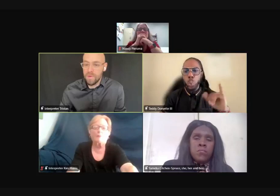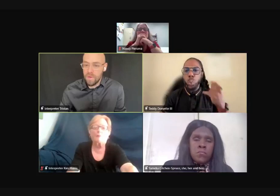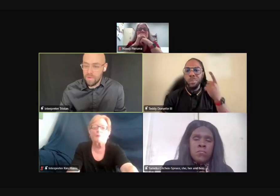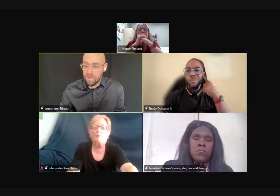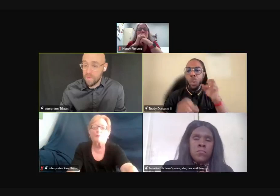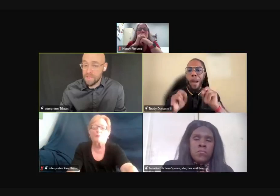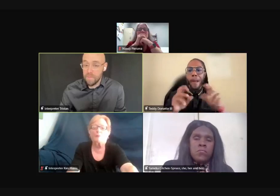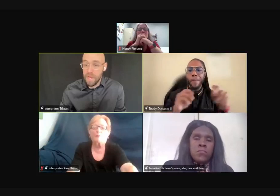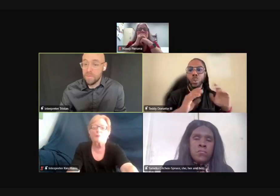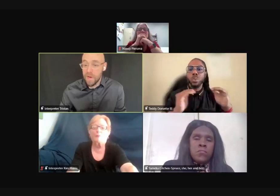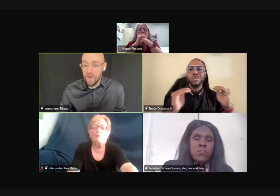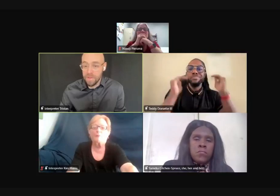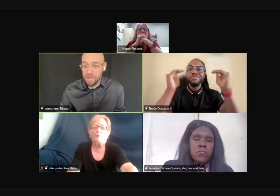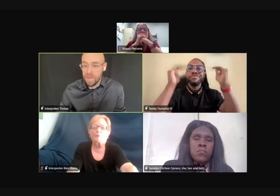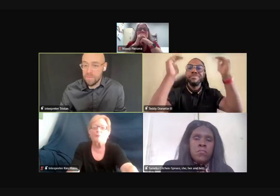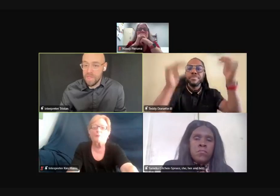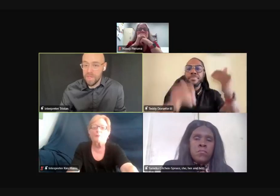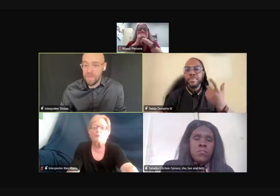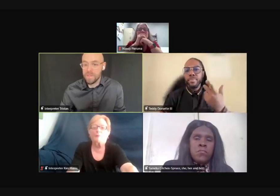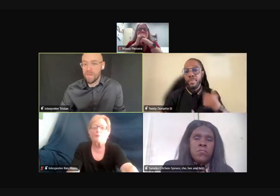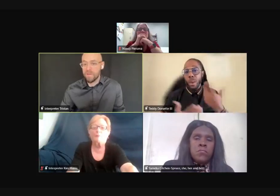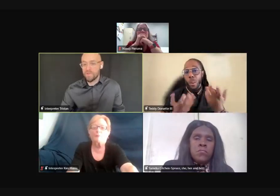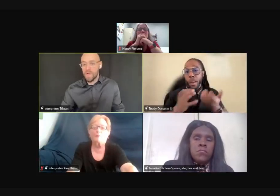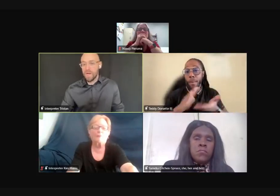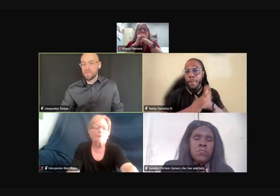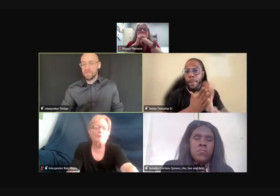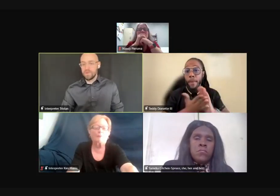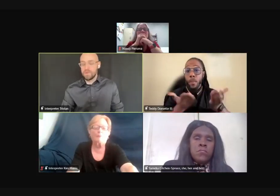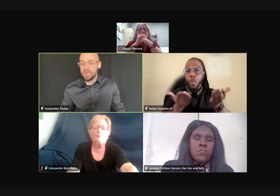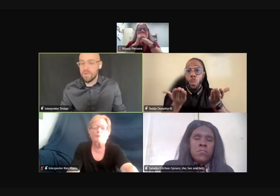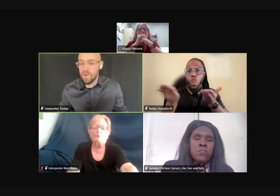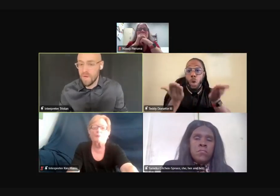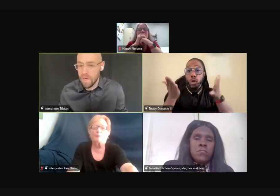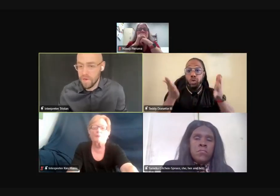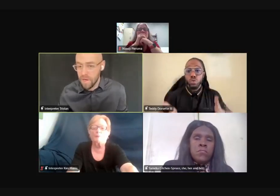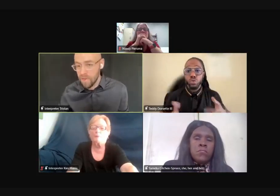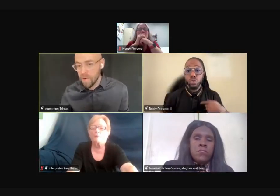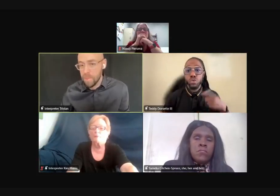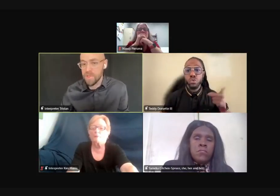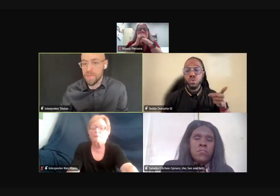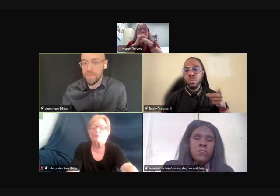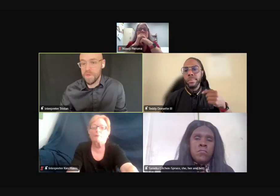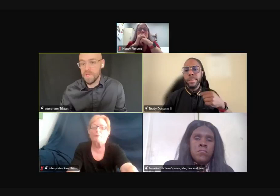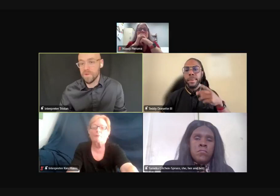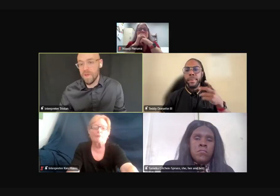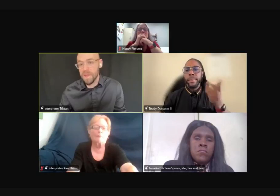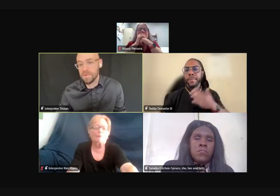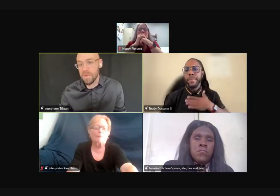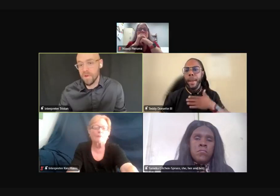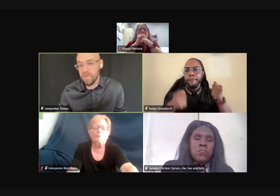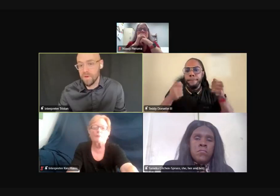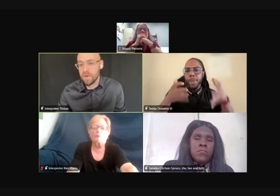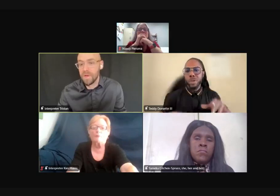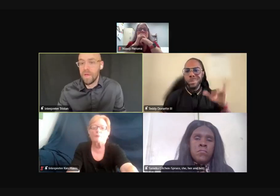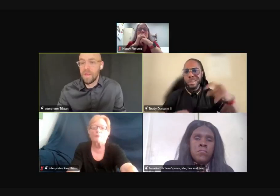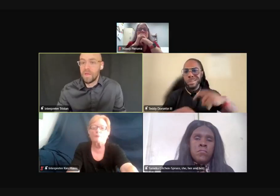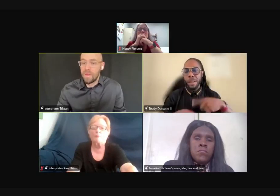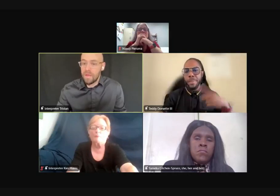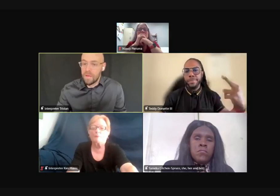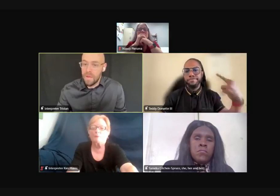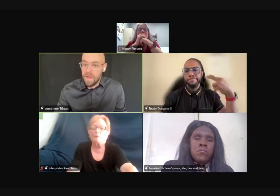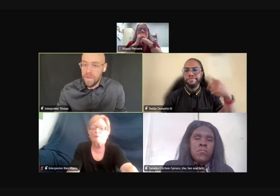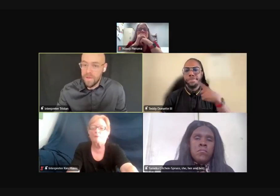facing many barriers, and because of trying to create other opportunities for me to advance in my career.